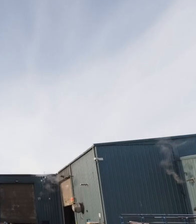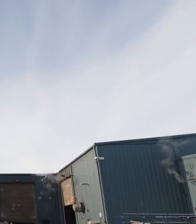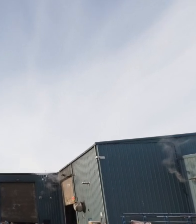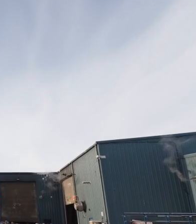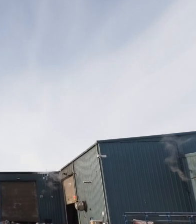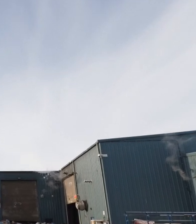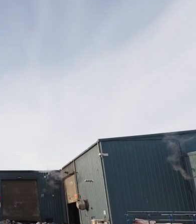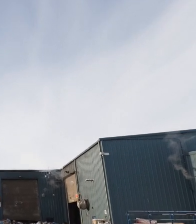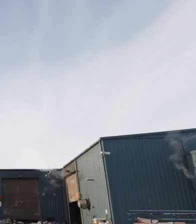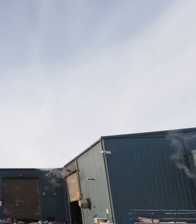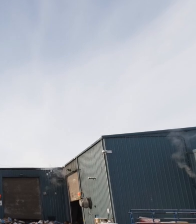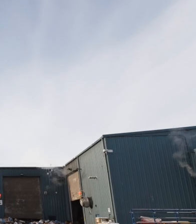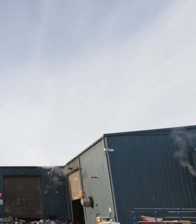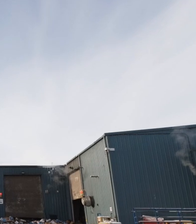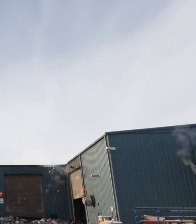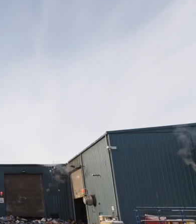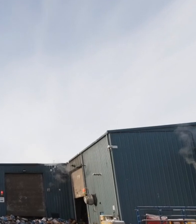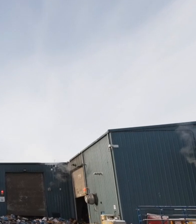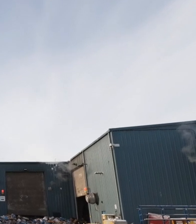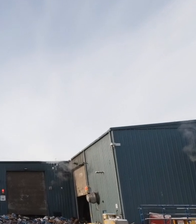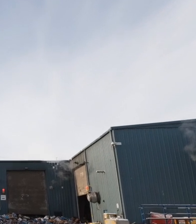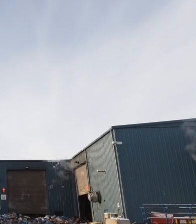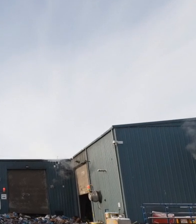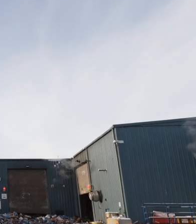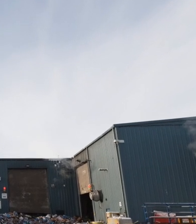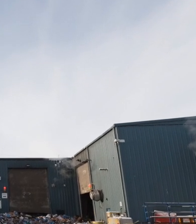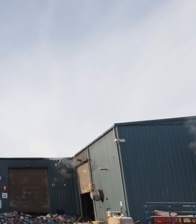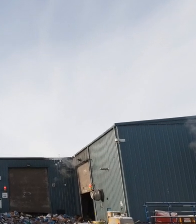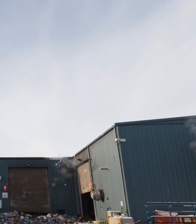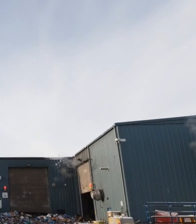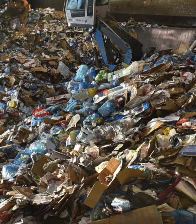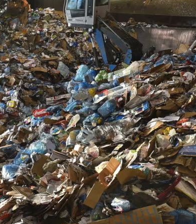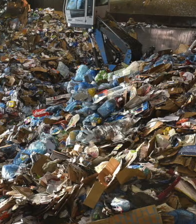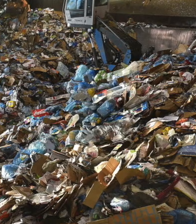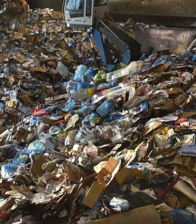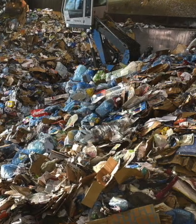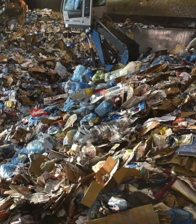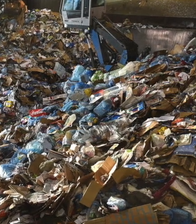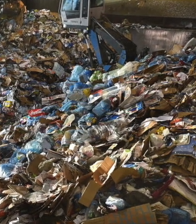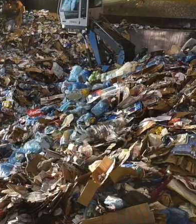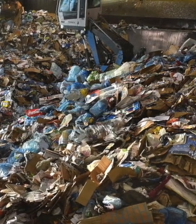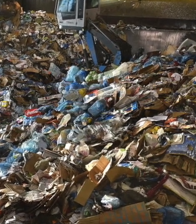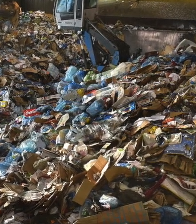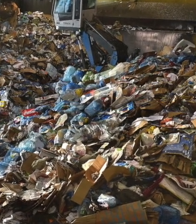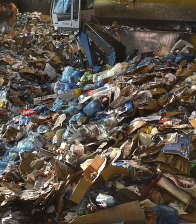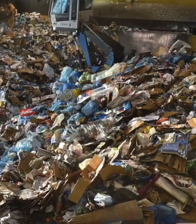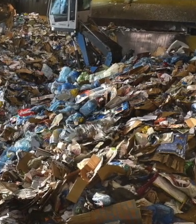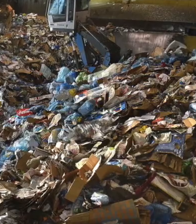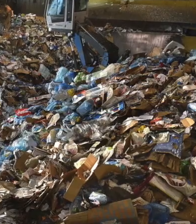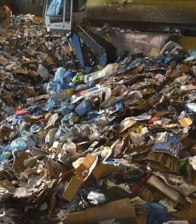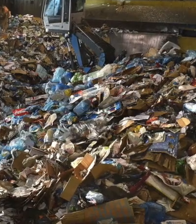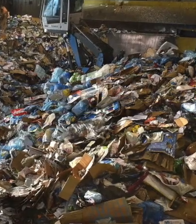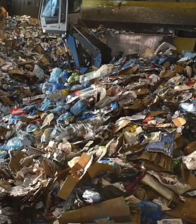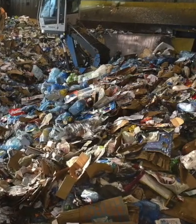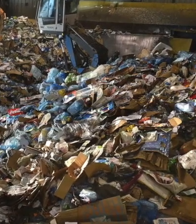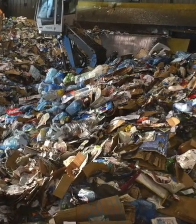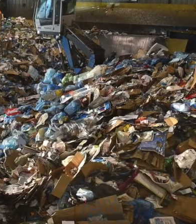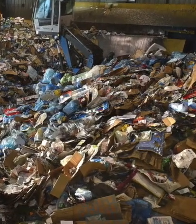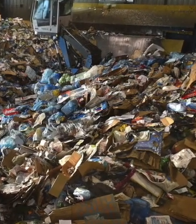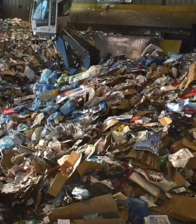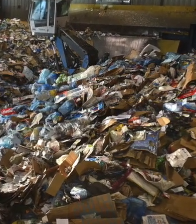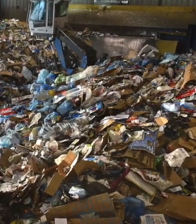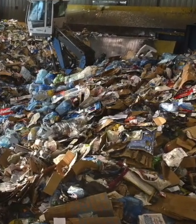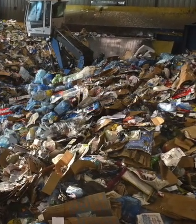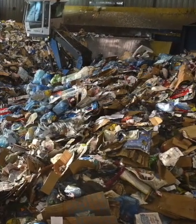a new outbreak at the Materials Recovery Facility in the Edmonton Waste Management Centre. AHS is keeping a very close